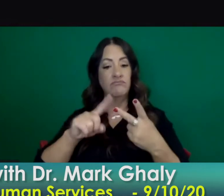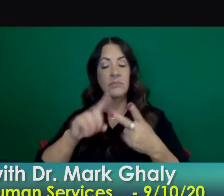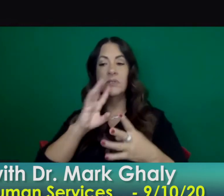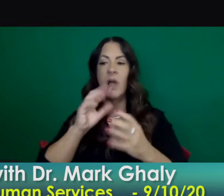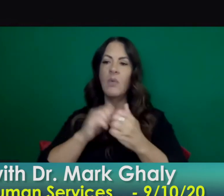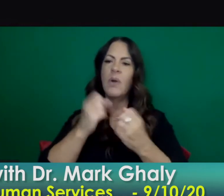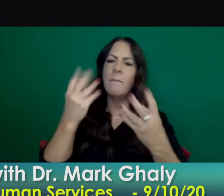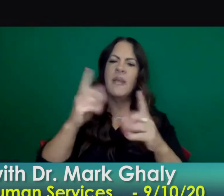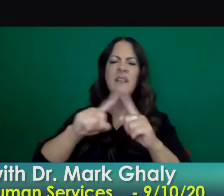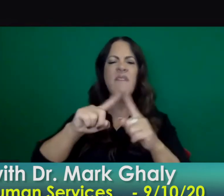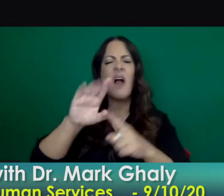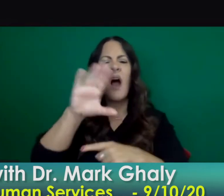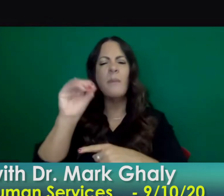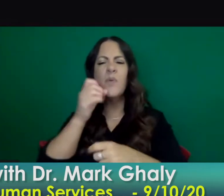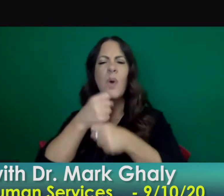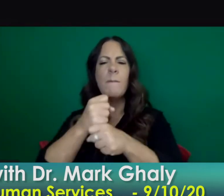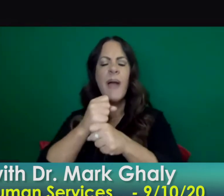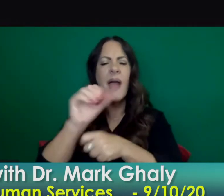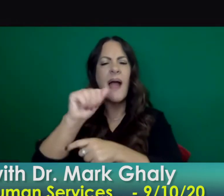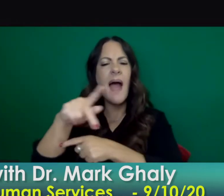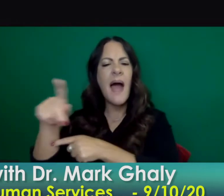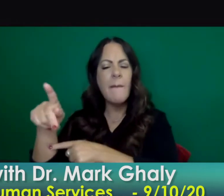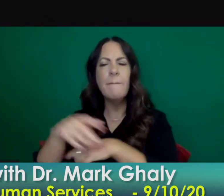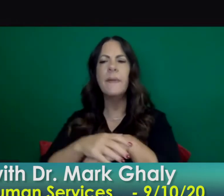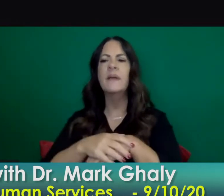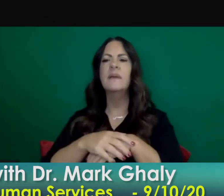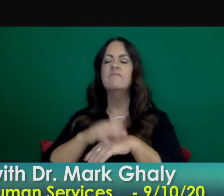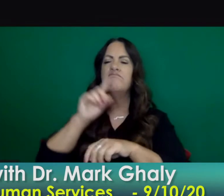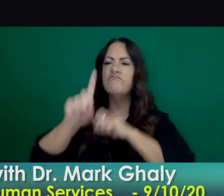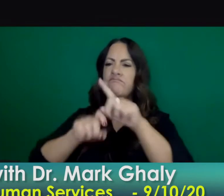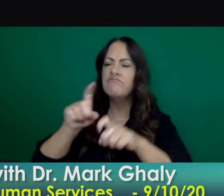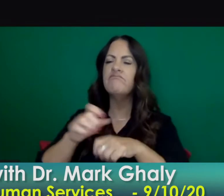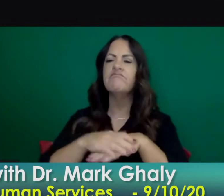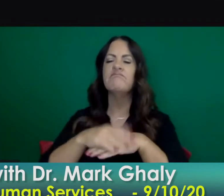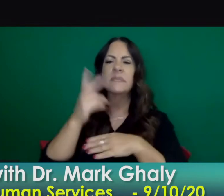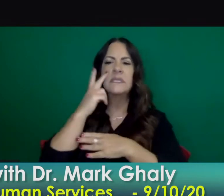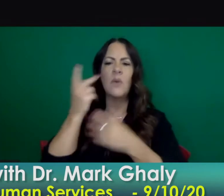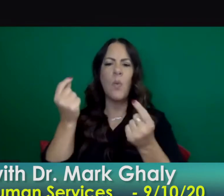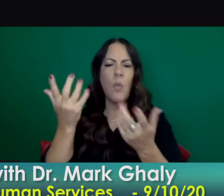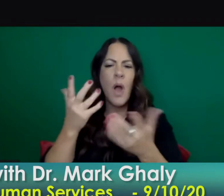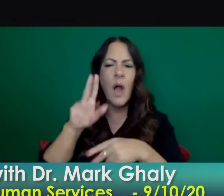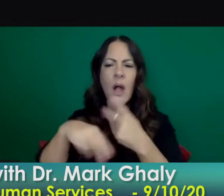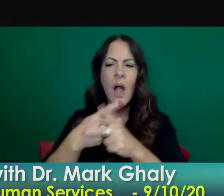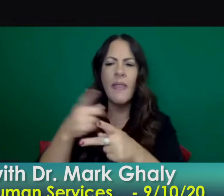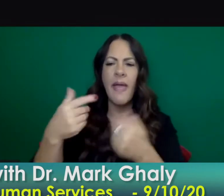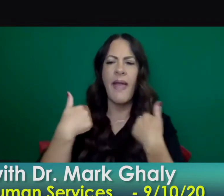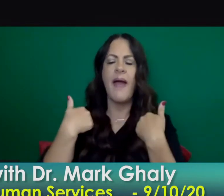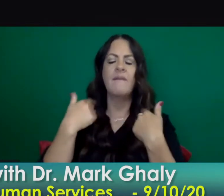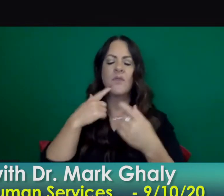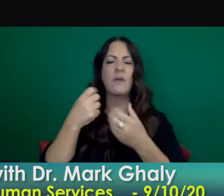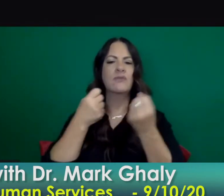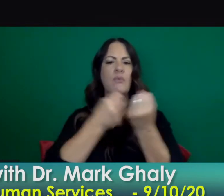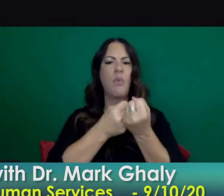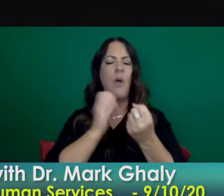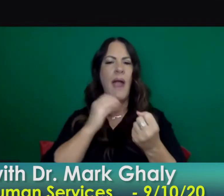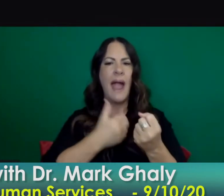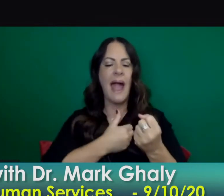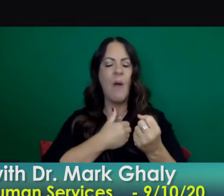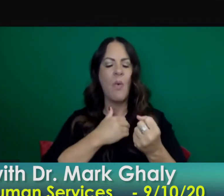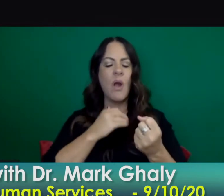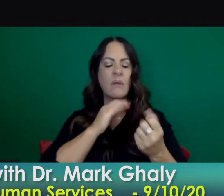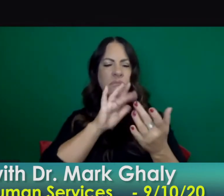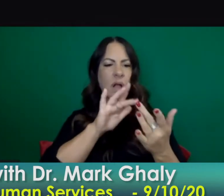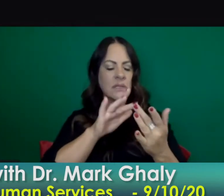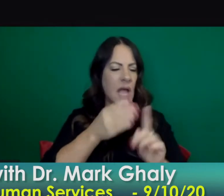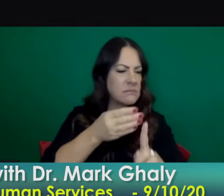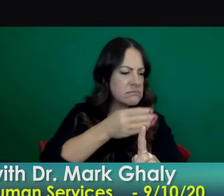that help uh exposure notification and support some of the contact tracing efforts i will lead by saying that